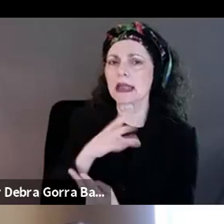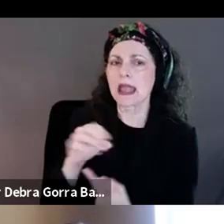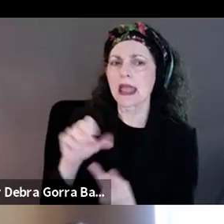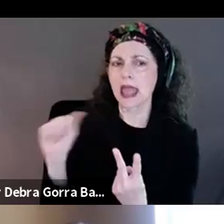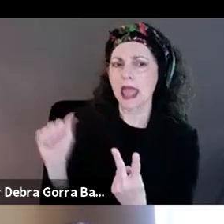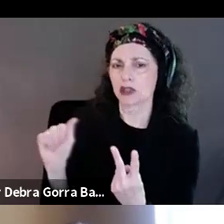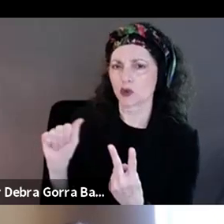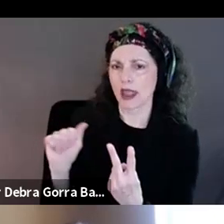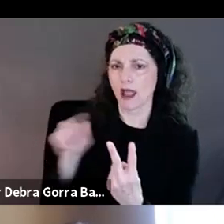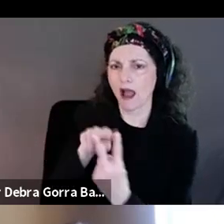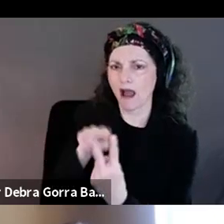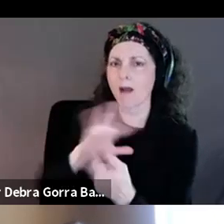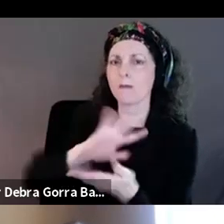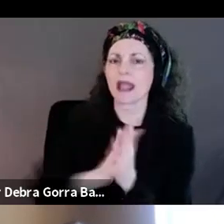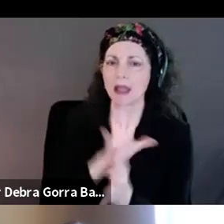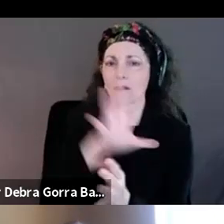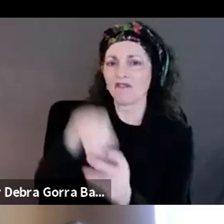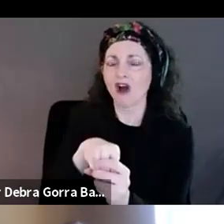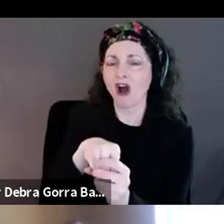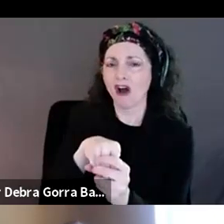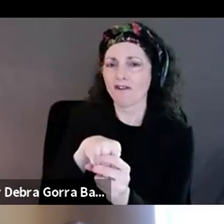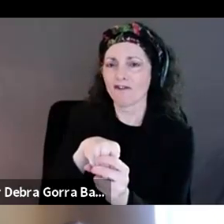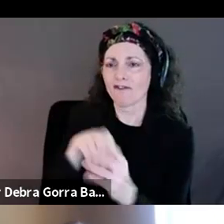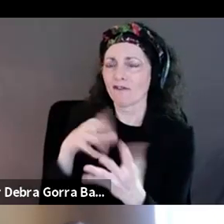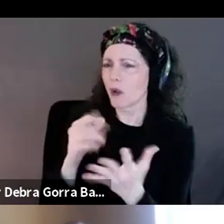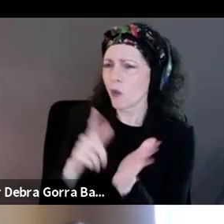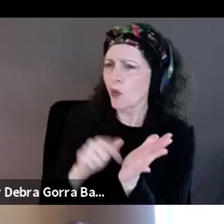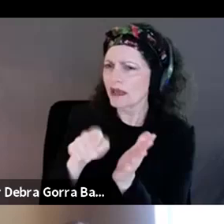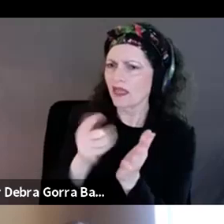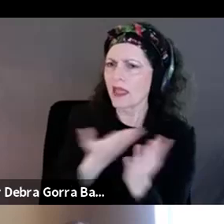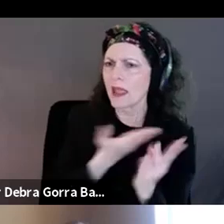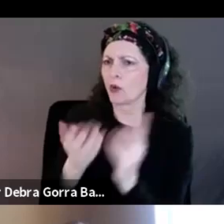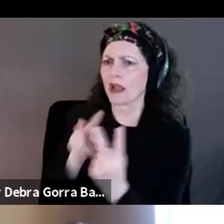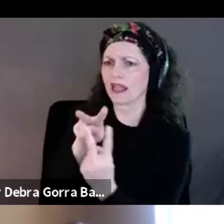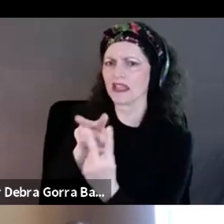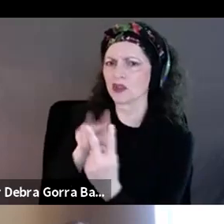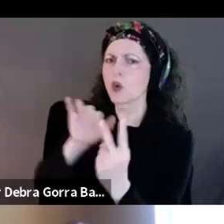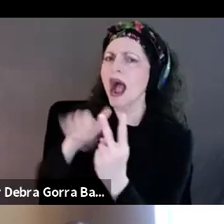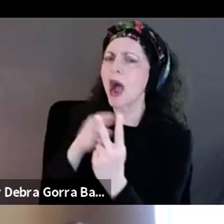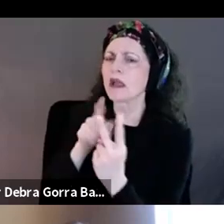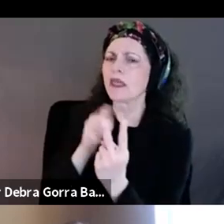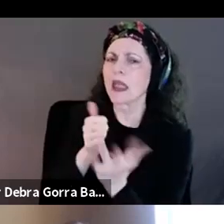with your impact campaign and and what did they bring? How did they elevate the campaign?